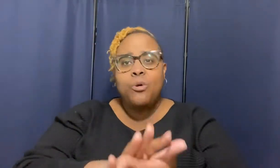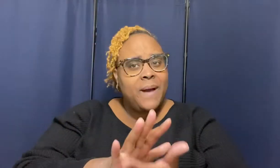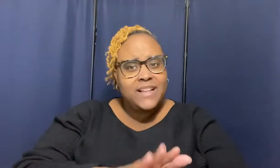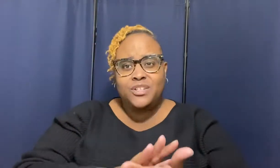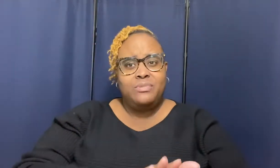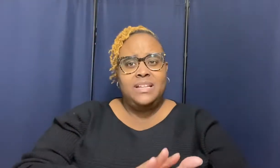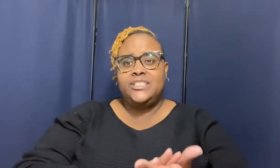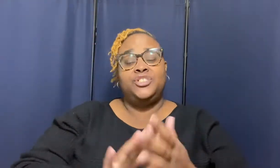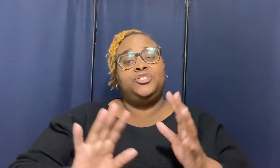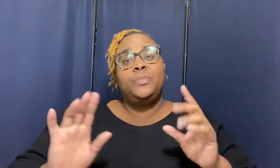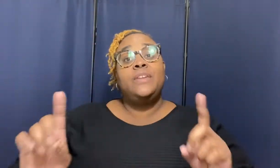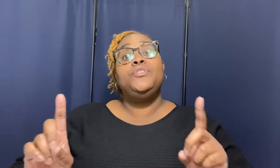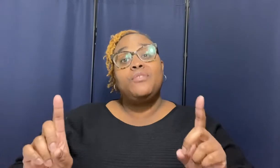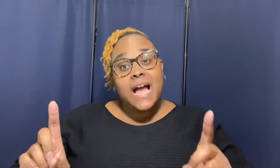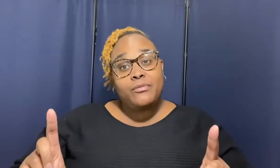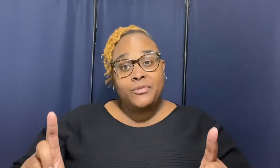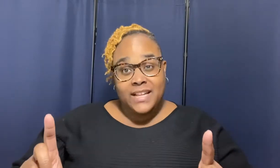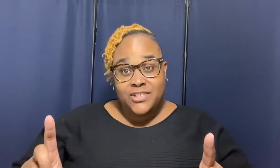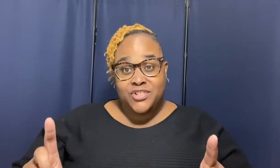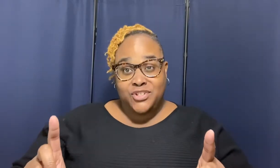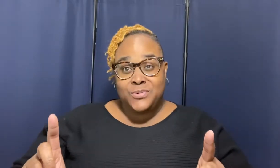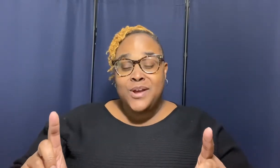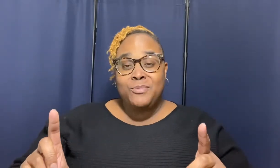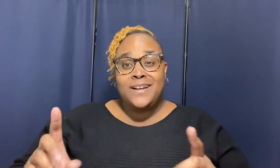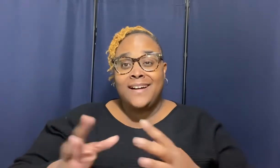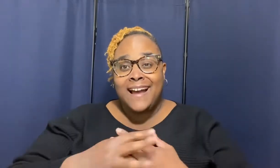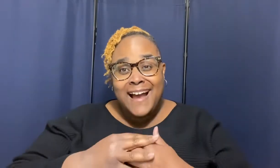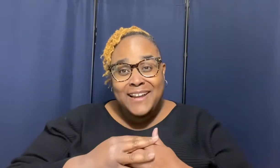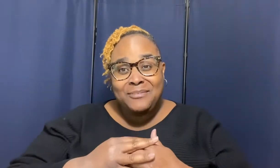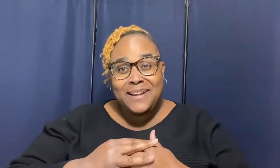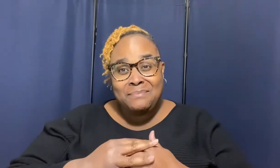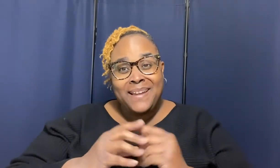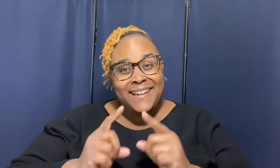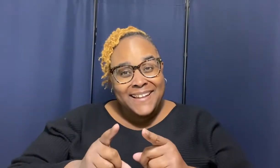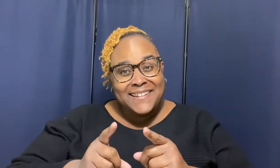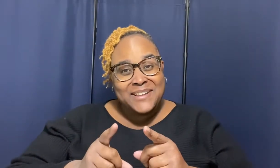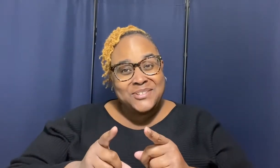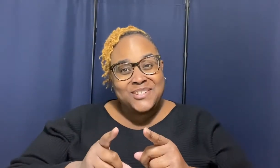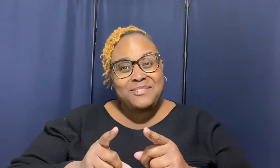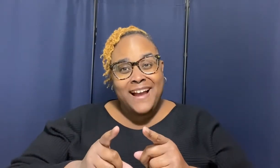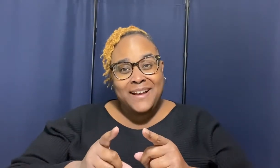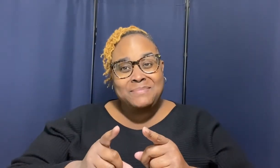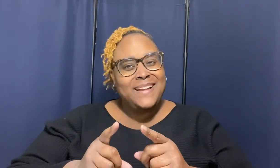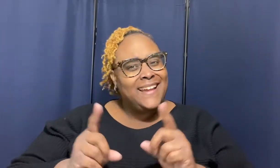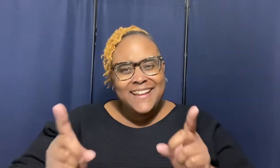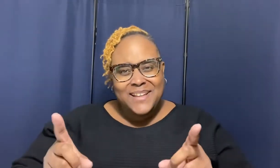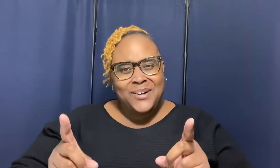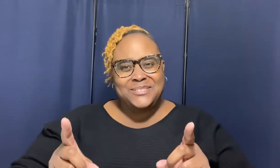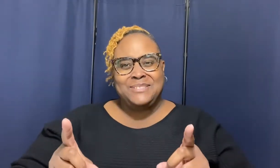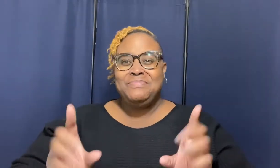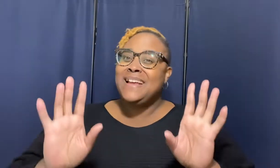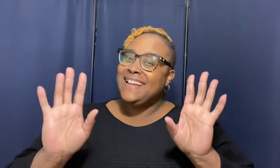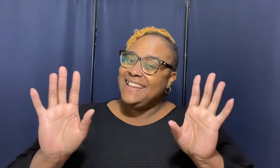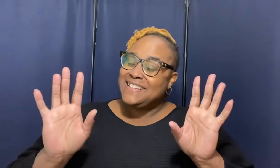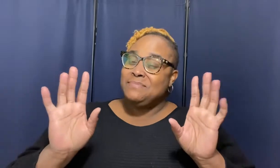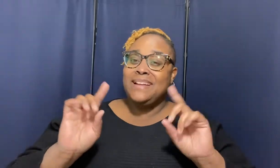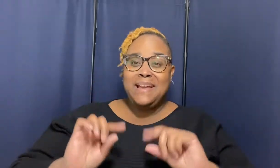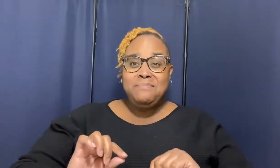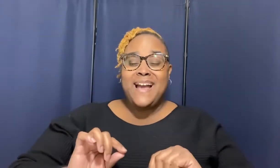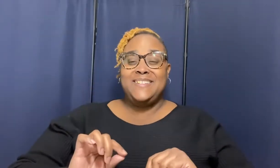back to relationship and if you don't have a relationship with god i highly recommend that you try he's awesome listen but get back to